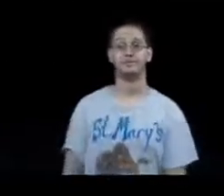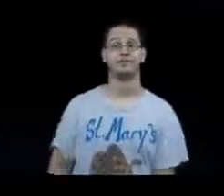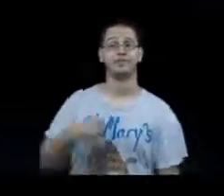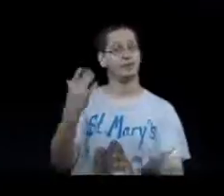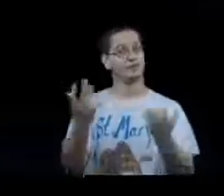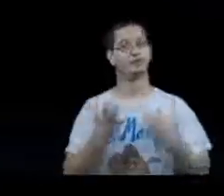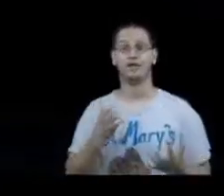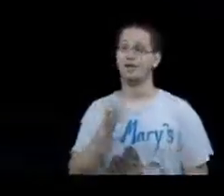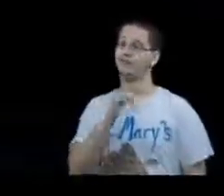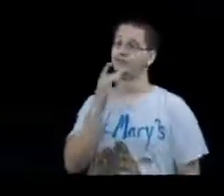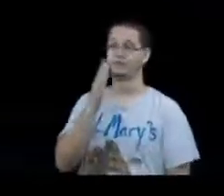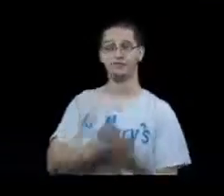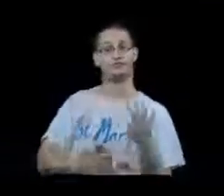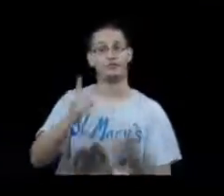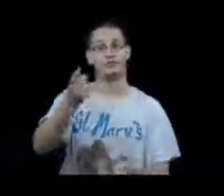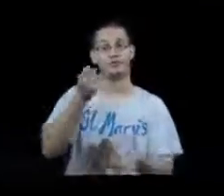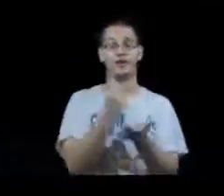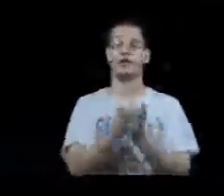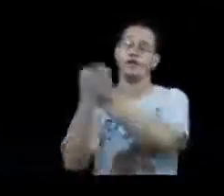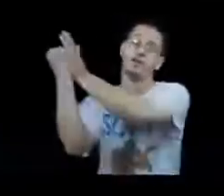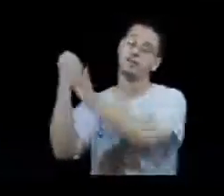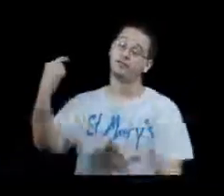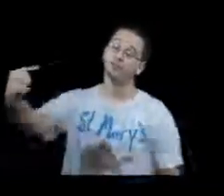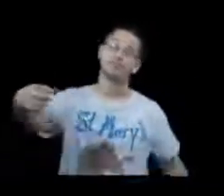want is for someone to help me